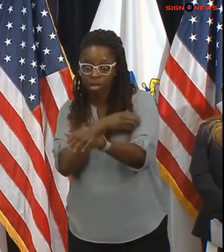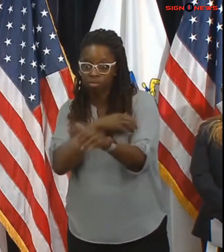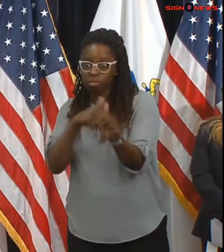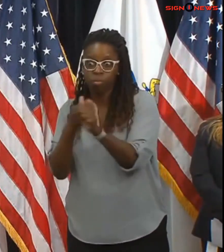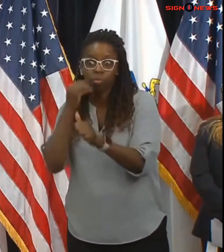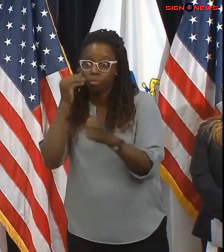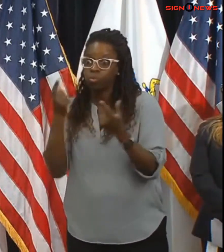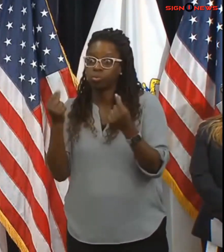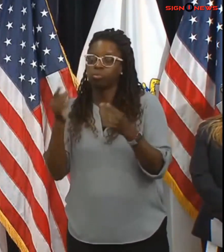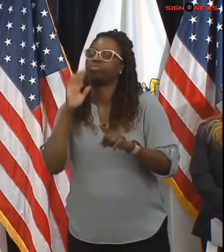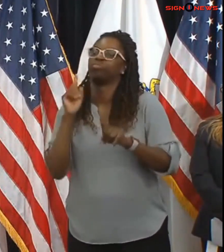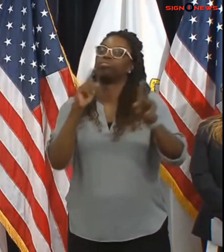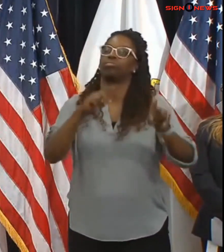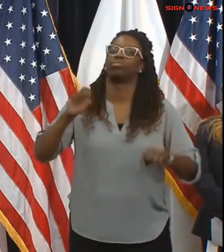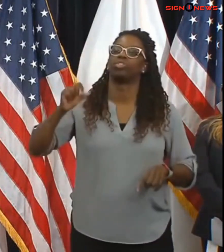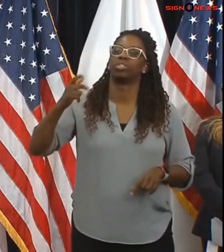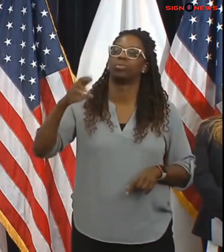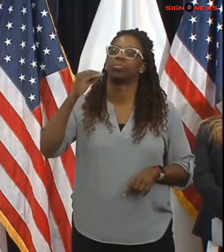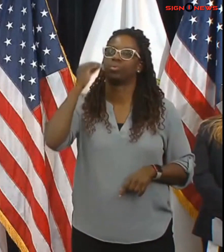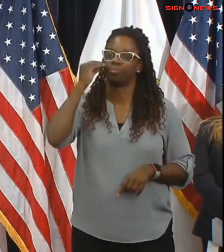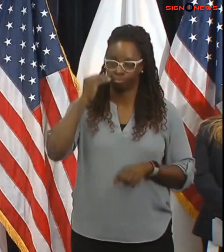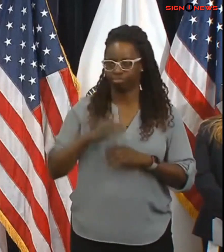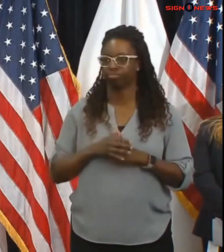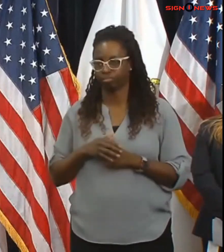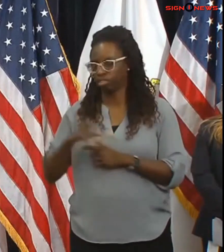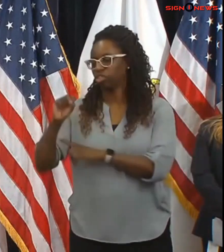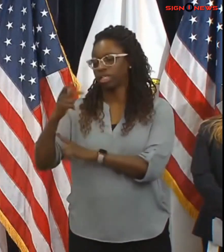about the work we're doing with the utilities to respond to the power outages.